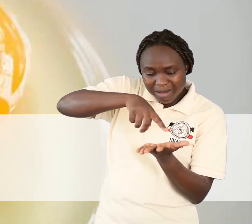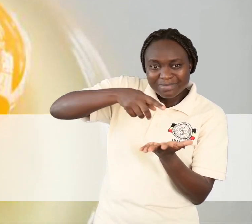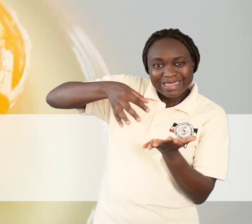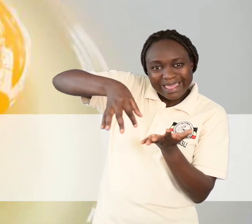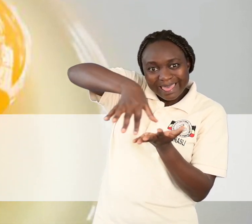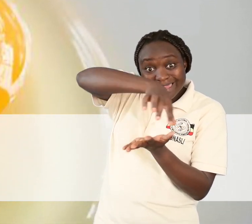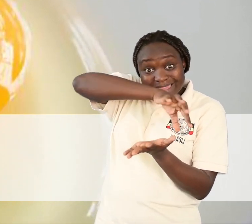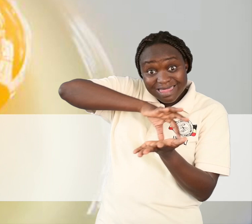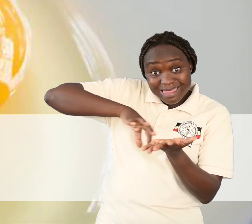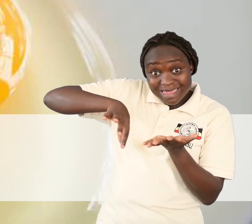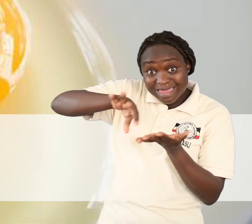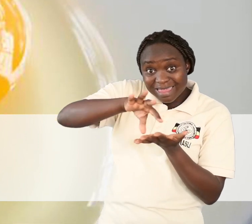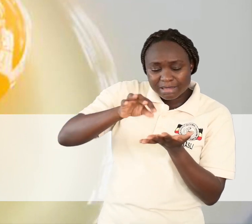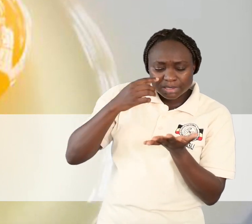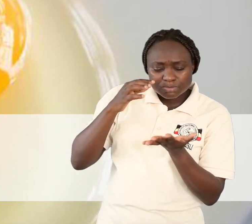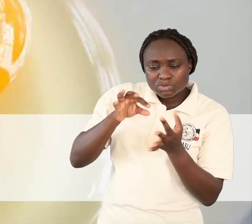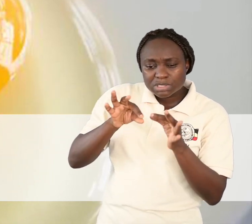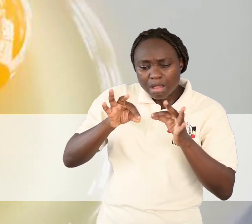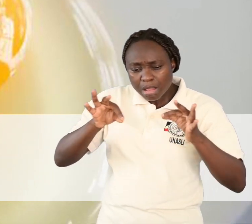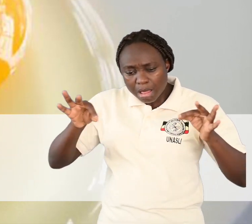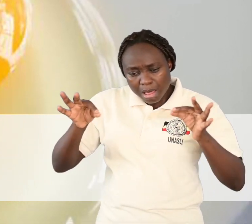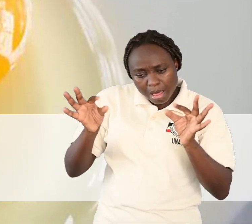the size of those layers.